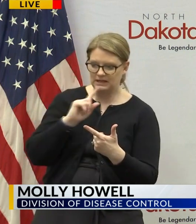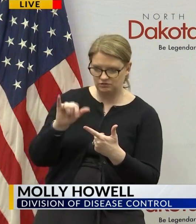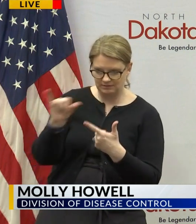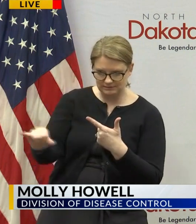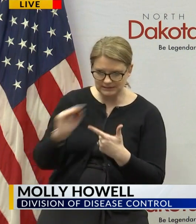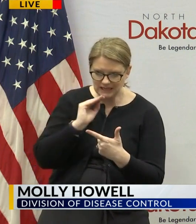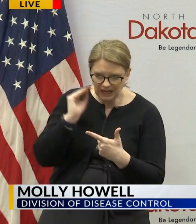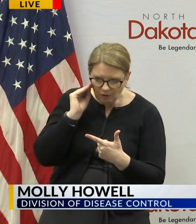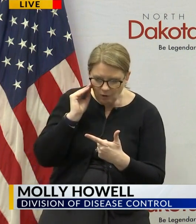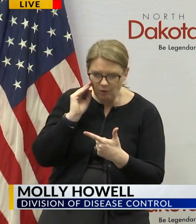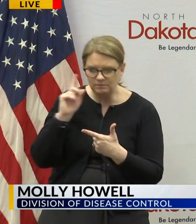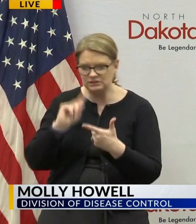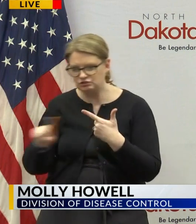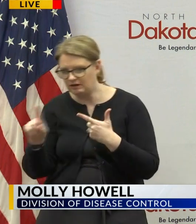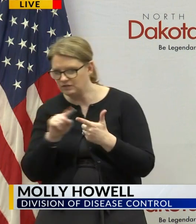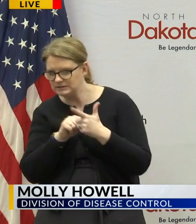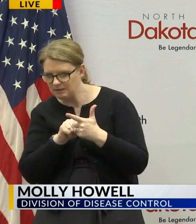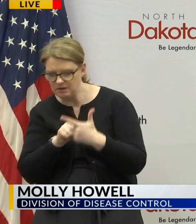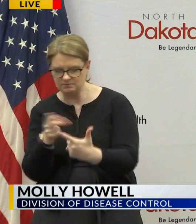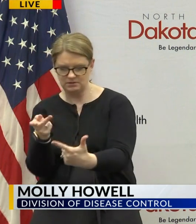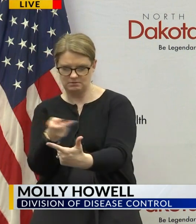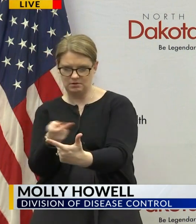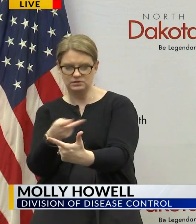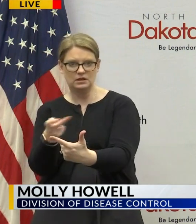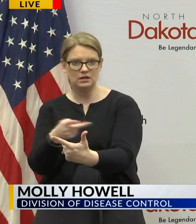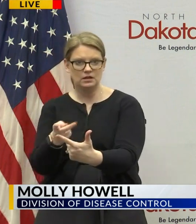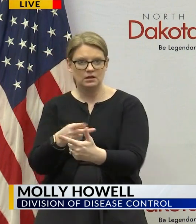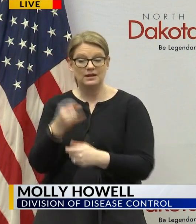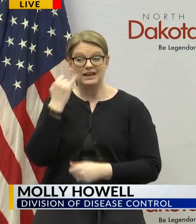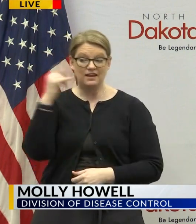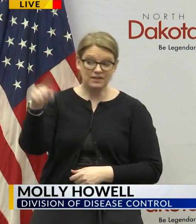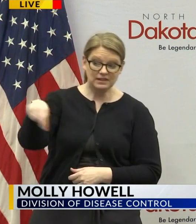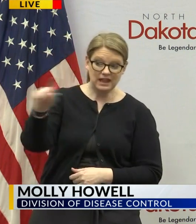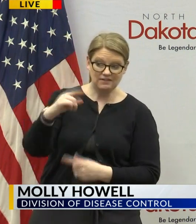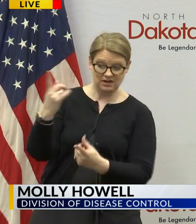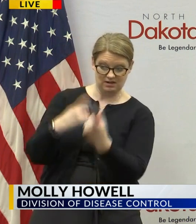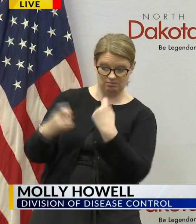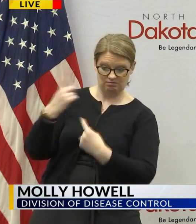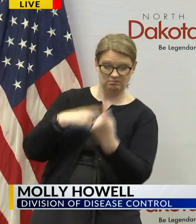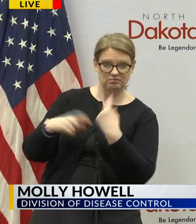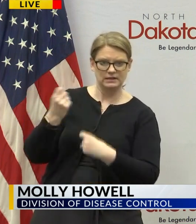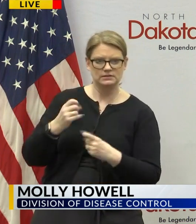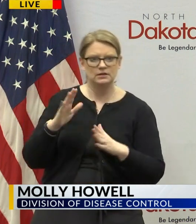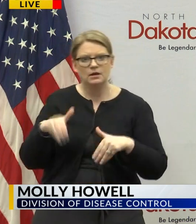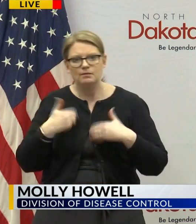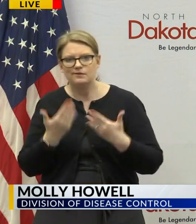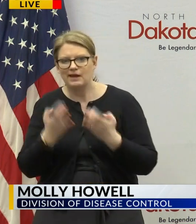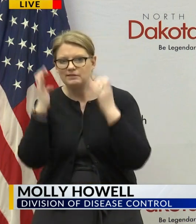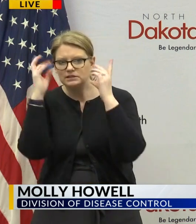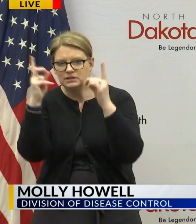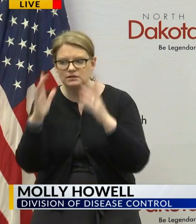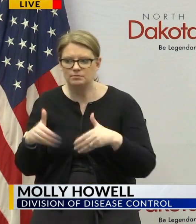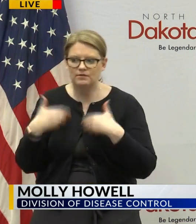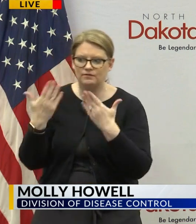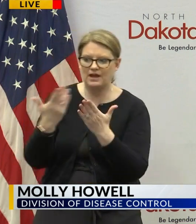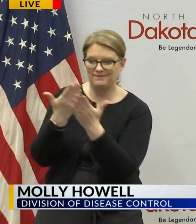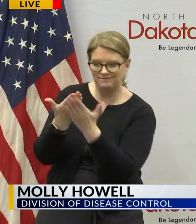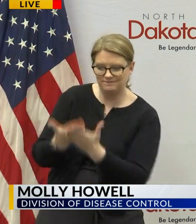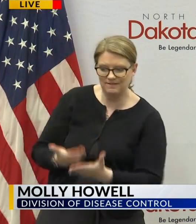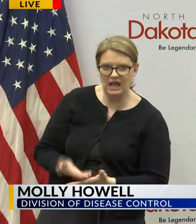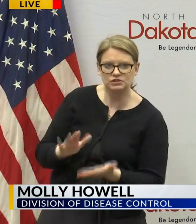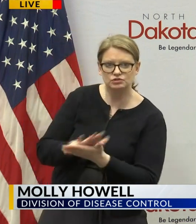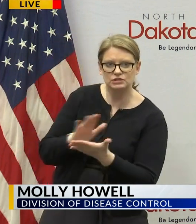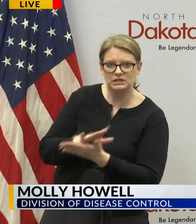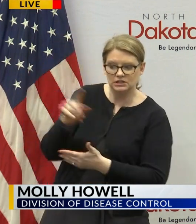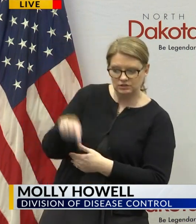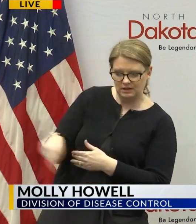and then we answer any questions that they might have or provide education we have fact sheets that we give cases and contacts so they